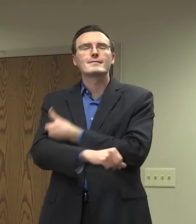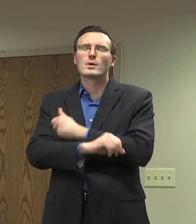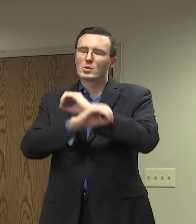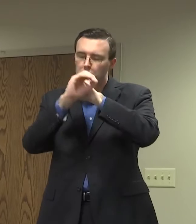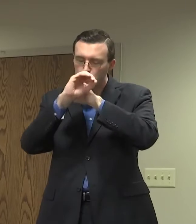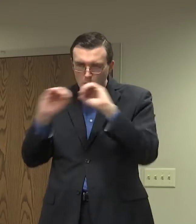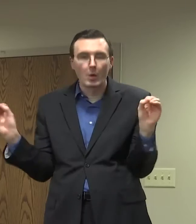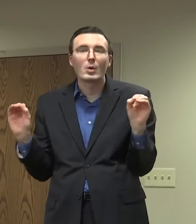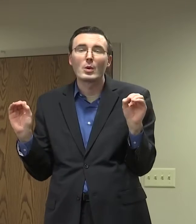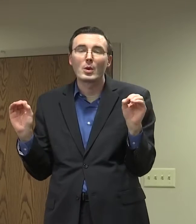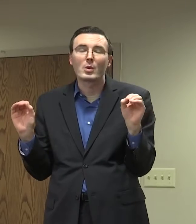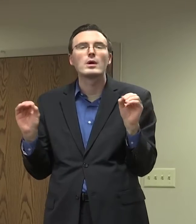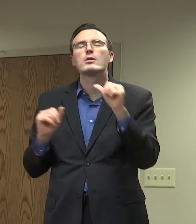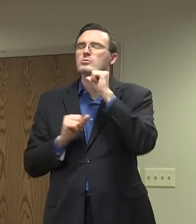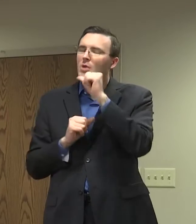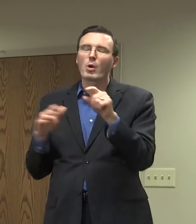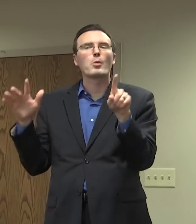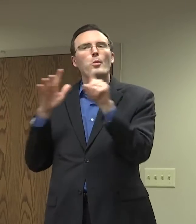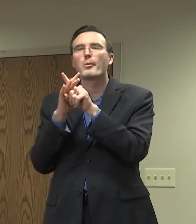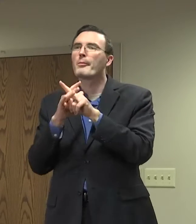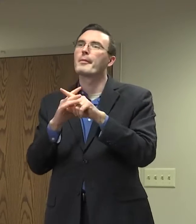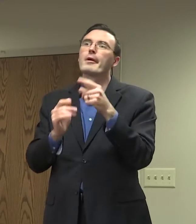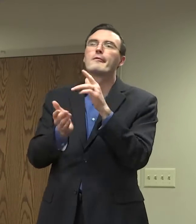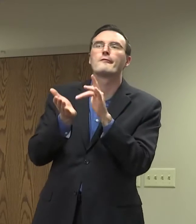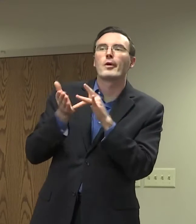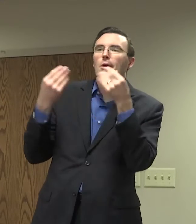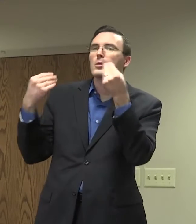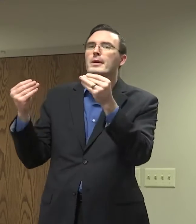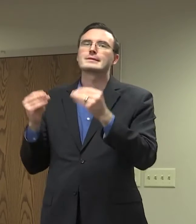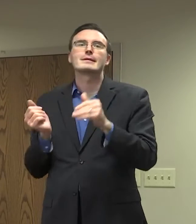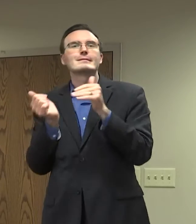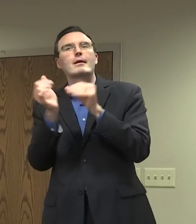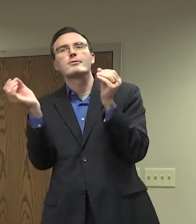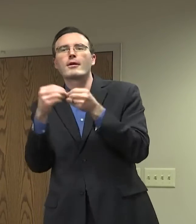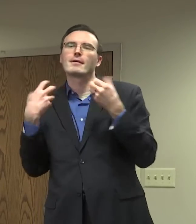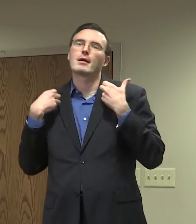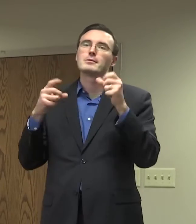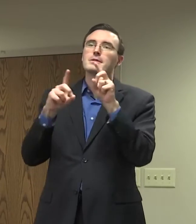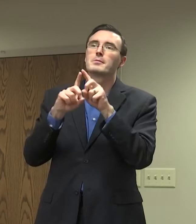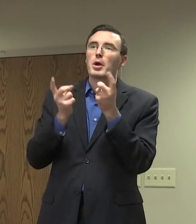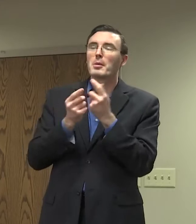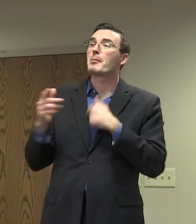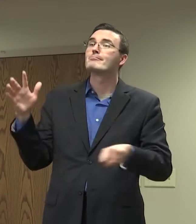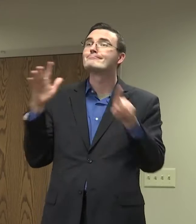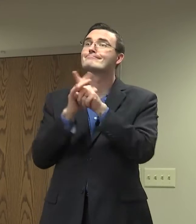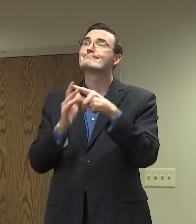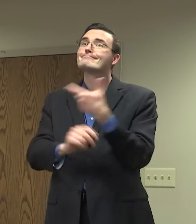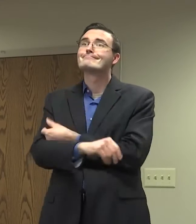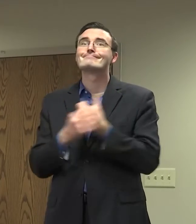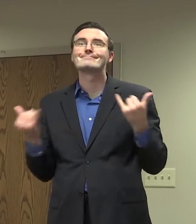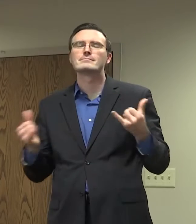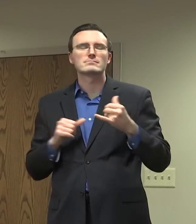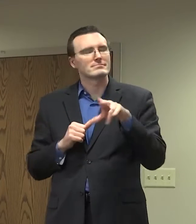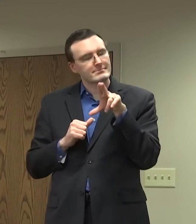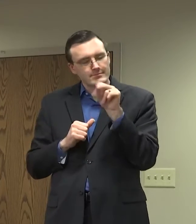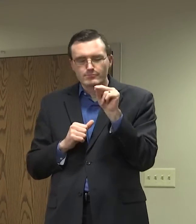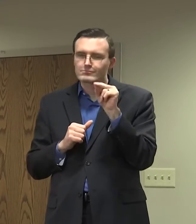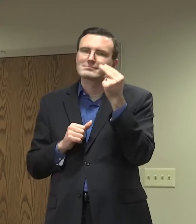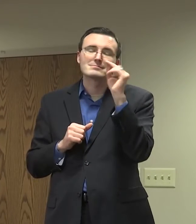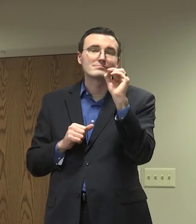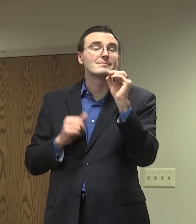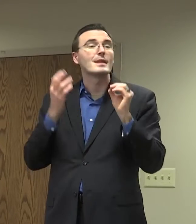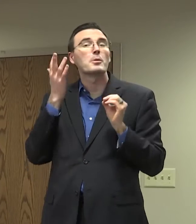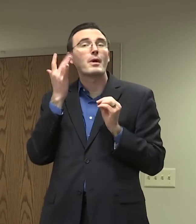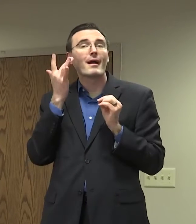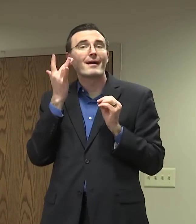walk into your doctor's office. Do not walk into the health department. We are not providing walk-in vaccinations. Why? Because we made